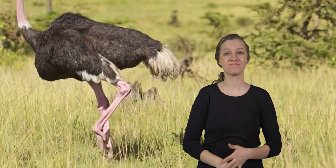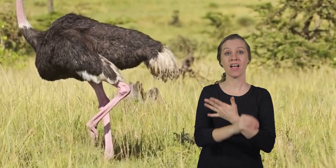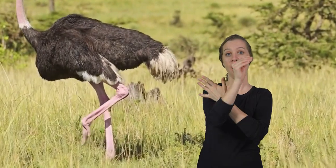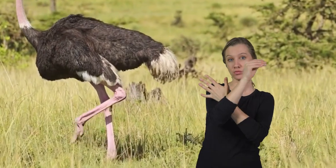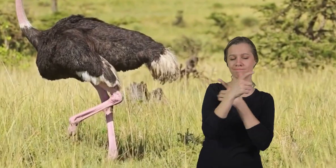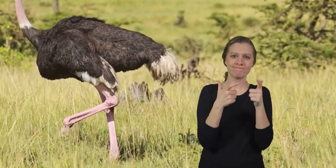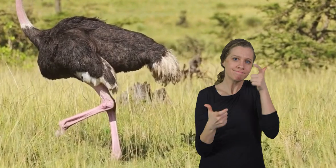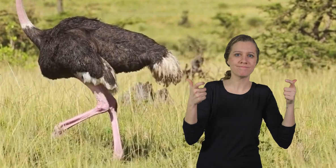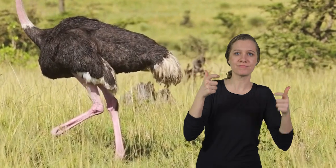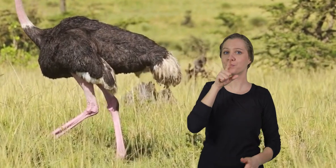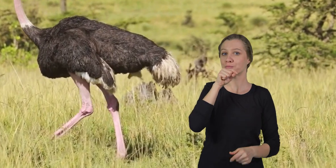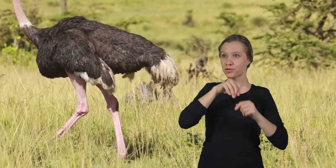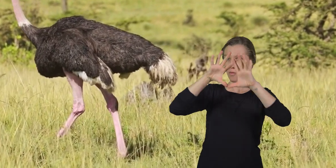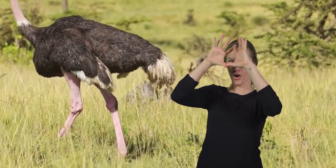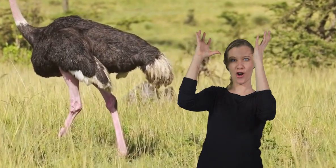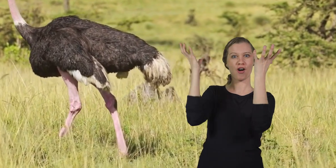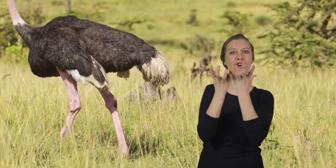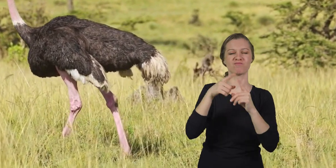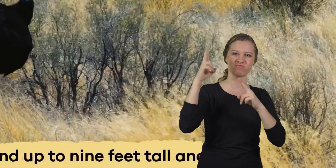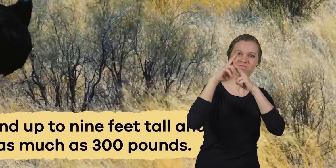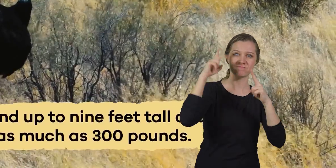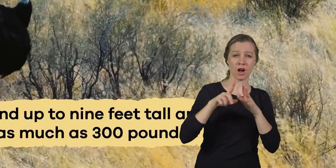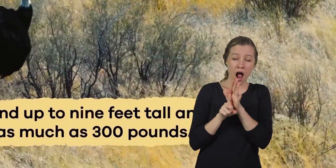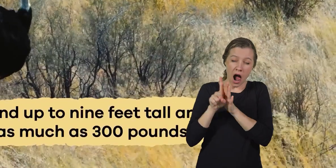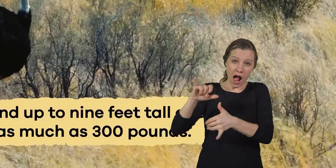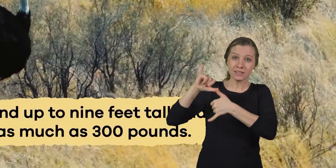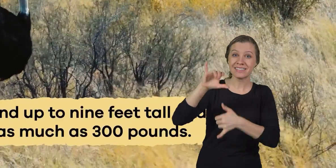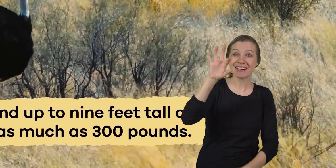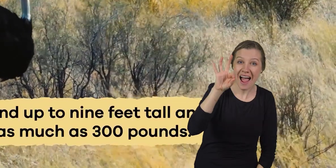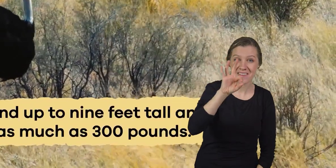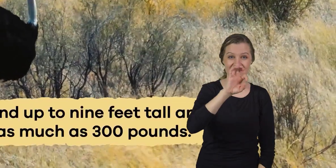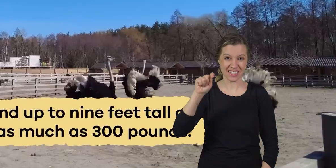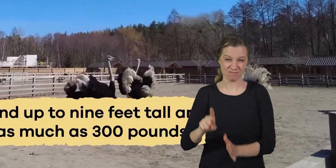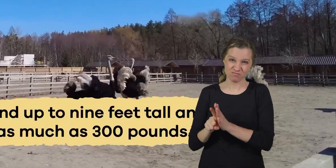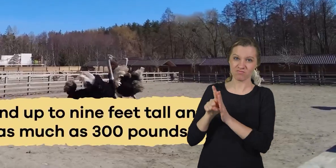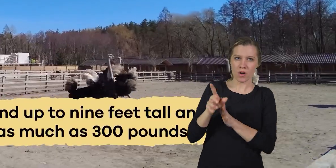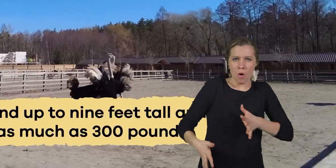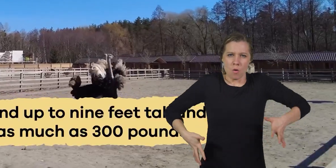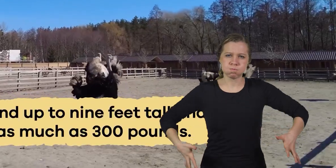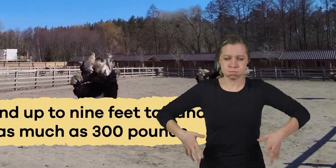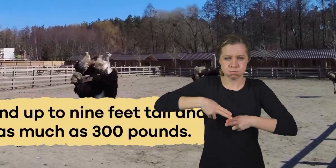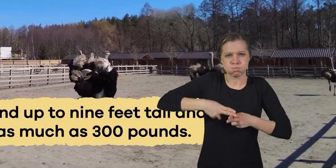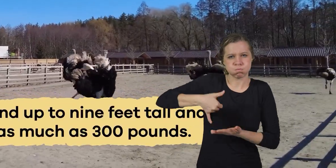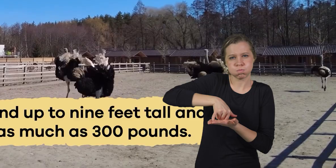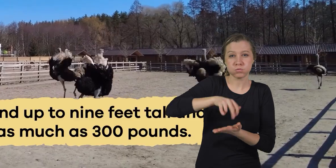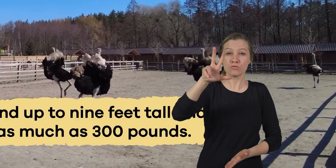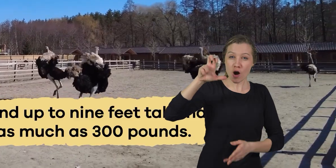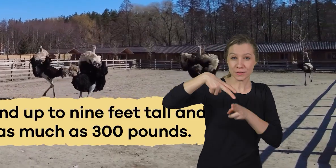Ostriches are the largest birds in the world, standing up to nine feet tall and weighing as much as 300 pounds.